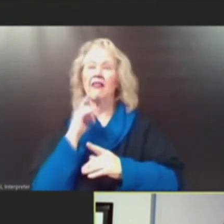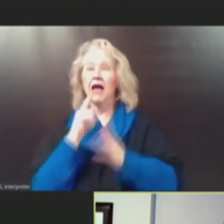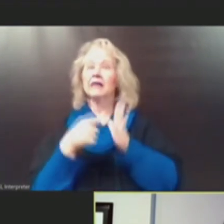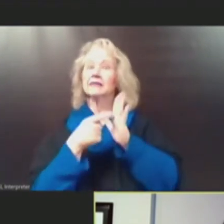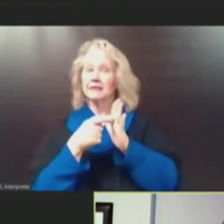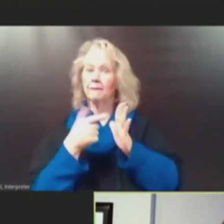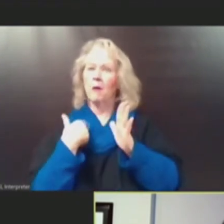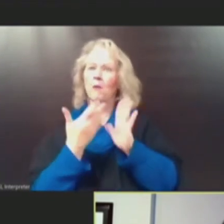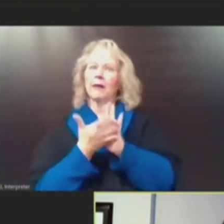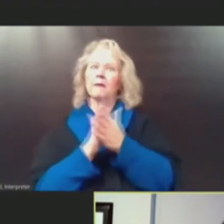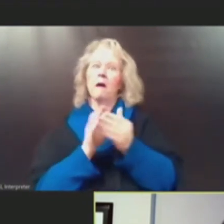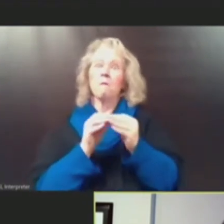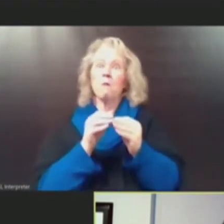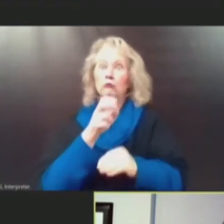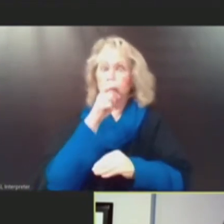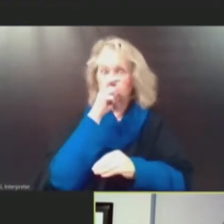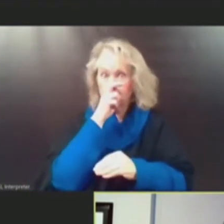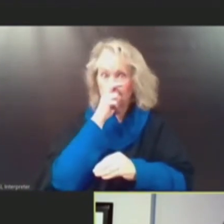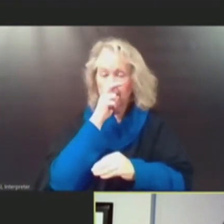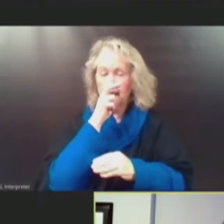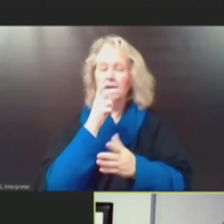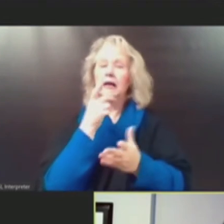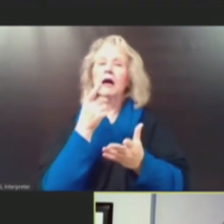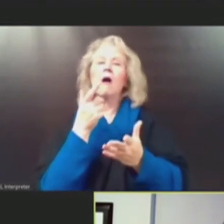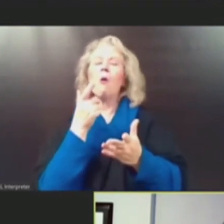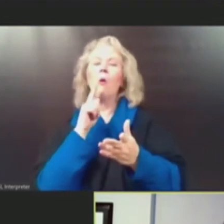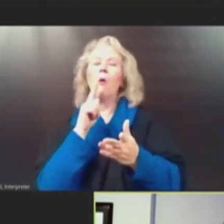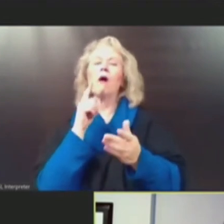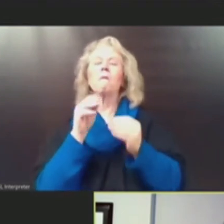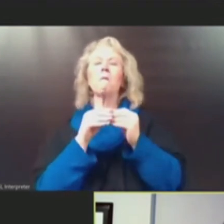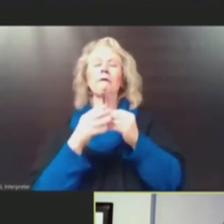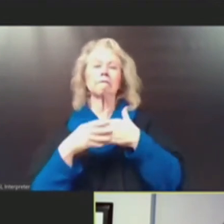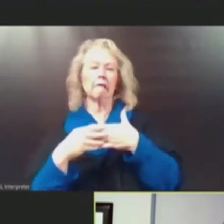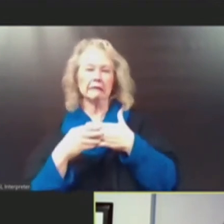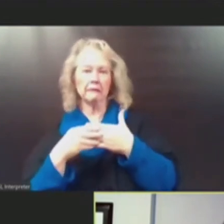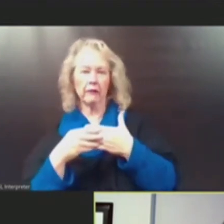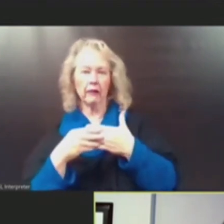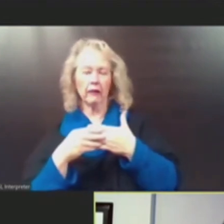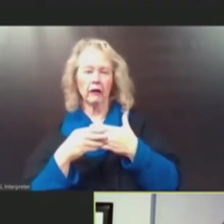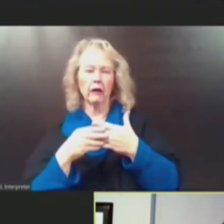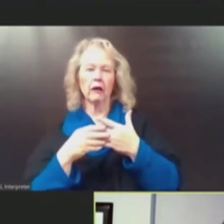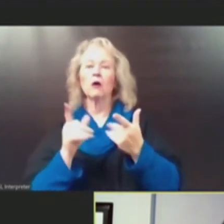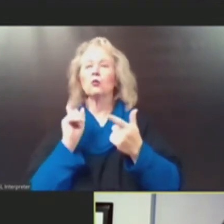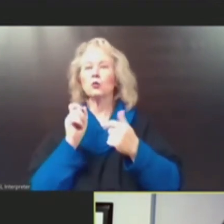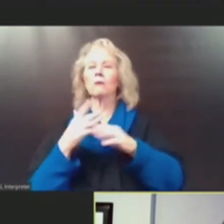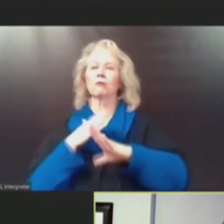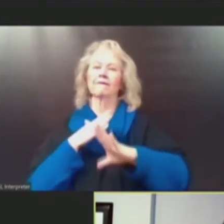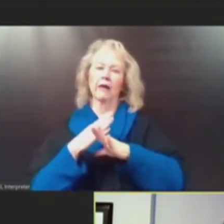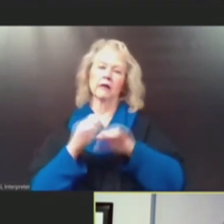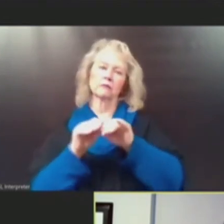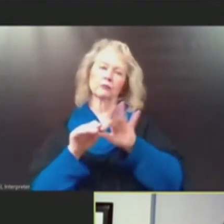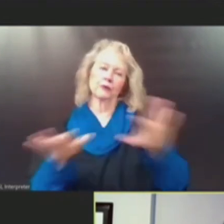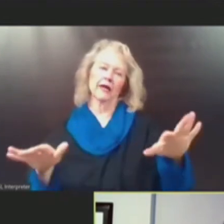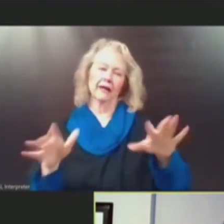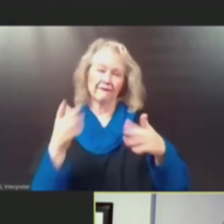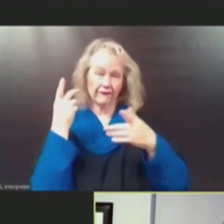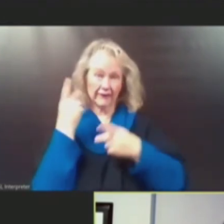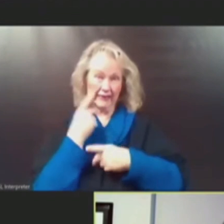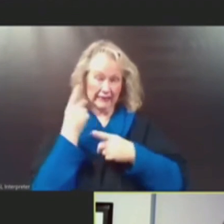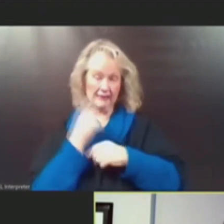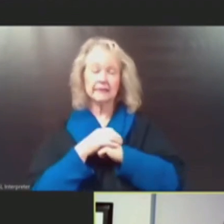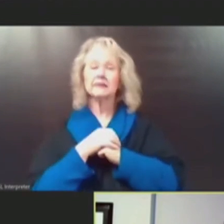ramping down the various tools and interventions that we have that can prevent spread of disease. And if